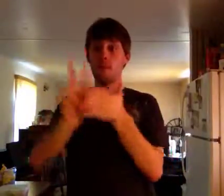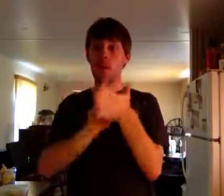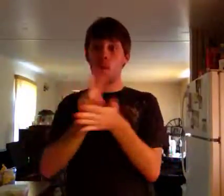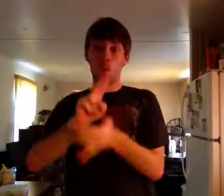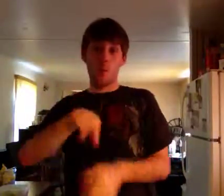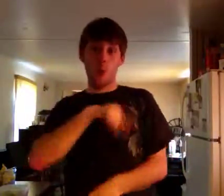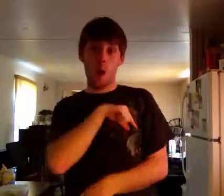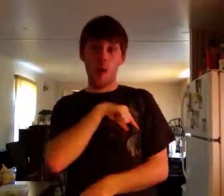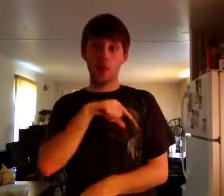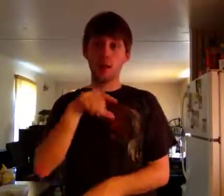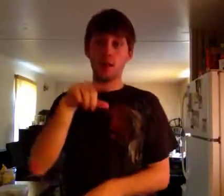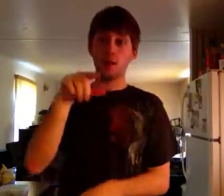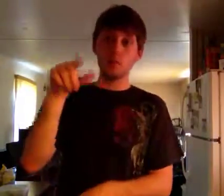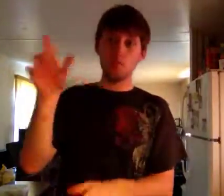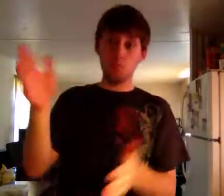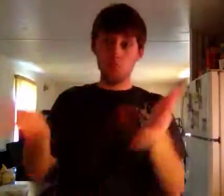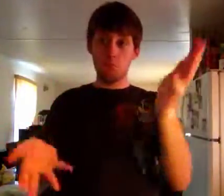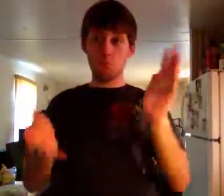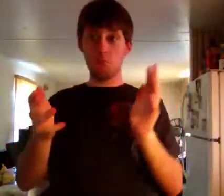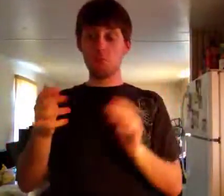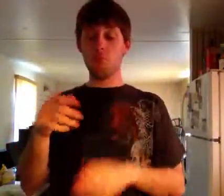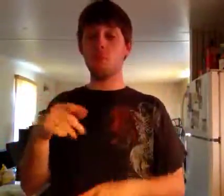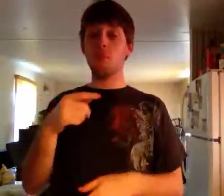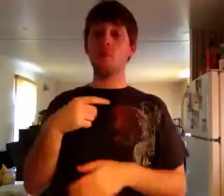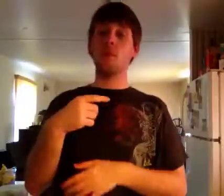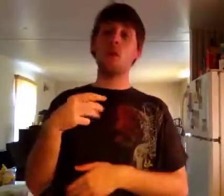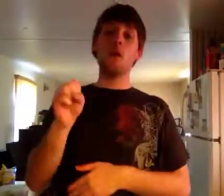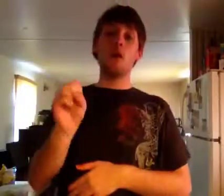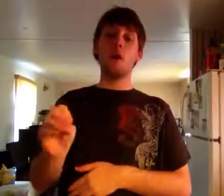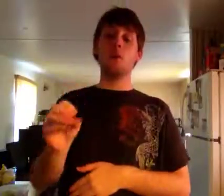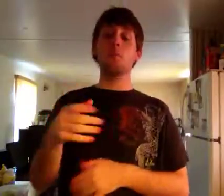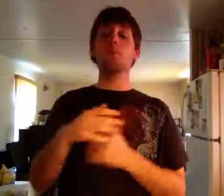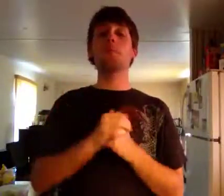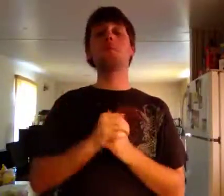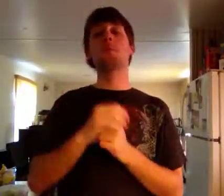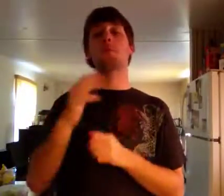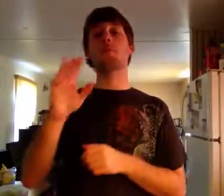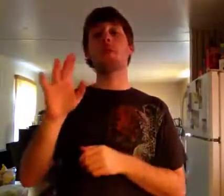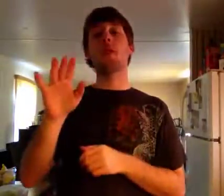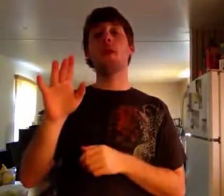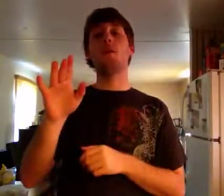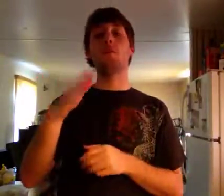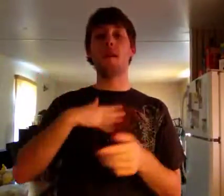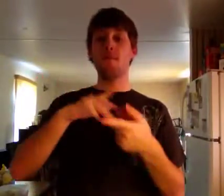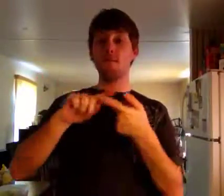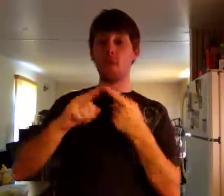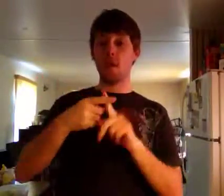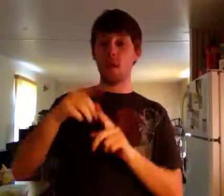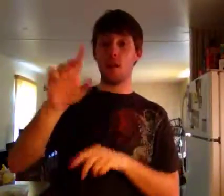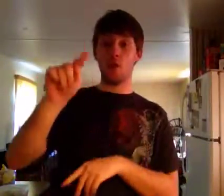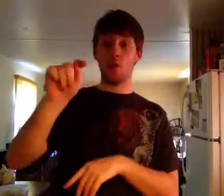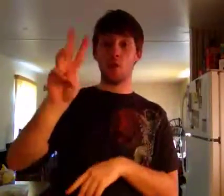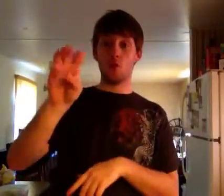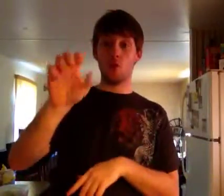The wedding! We'll never make it in time! I never hear it! But when there's a will, there's a way, and I have a way!